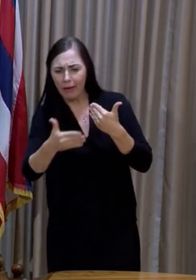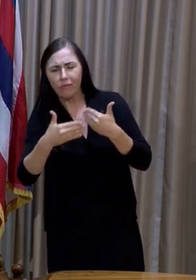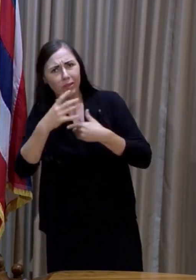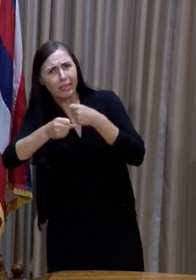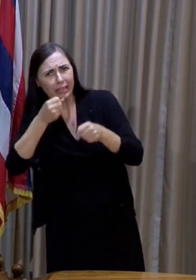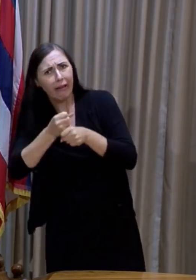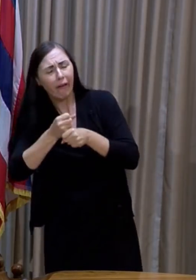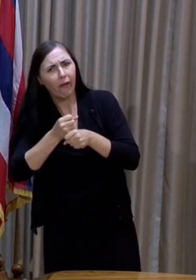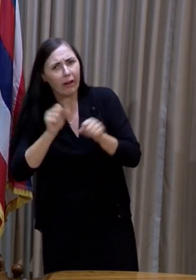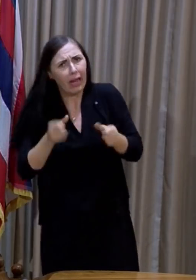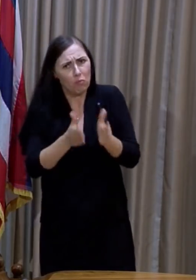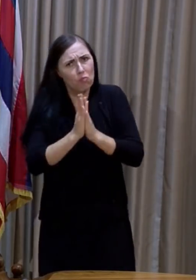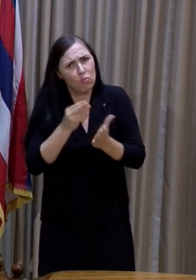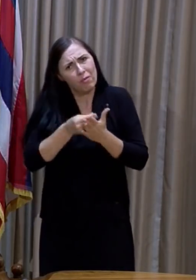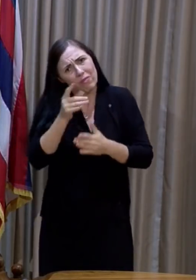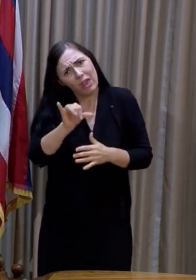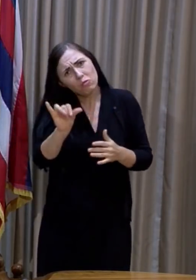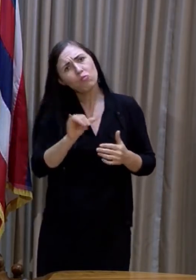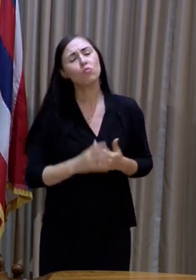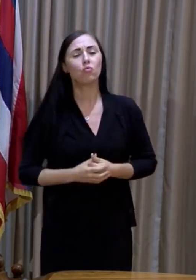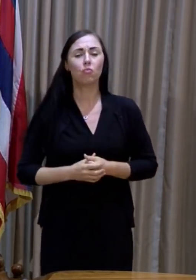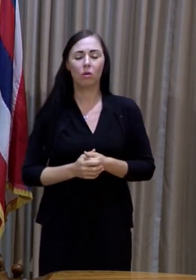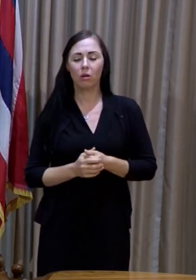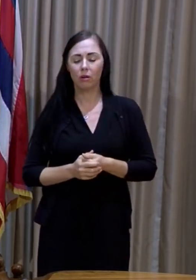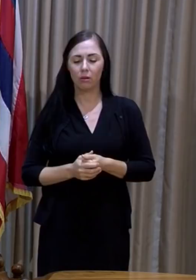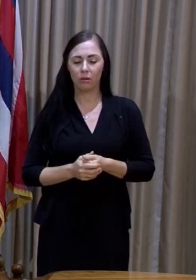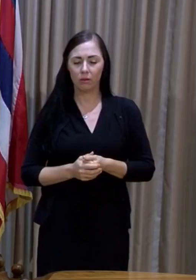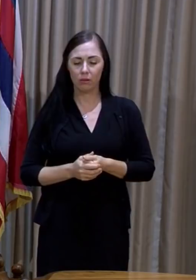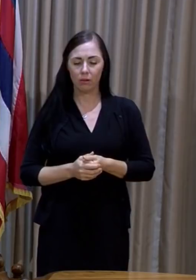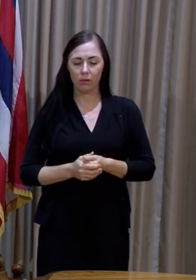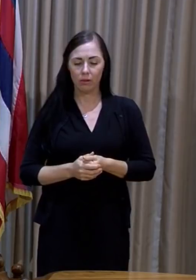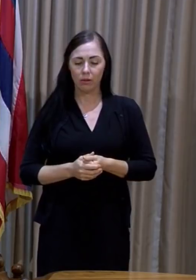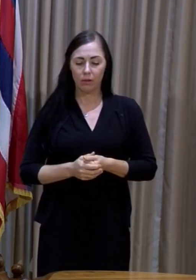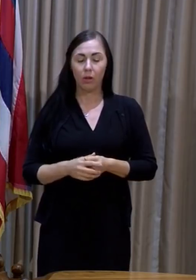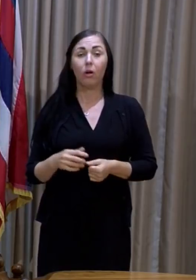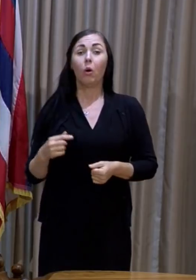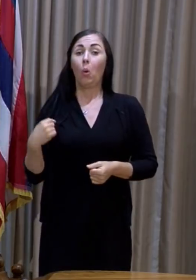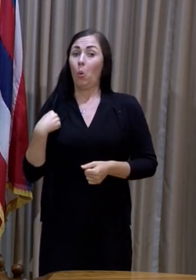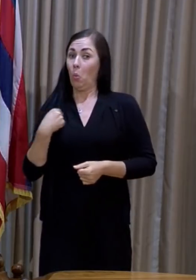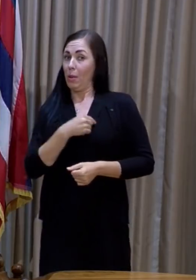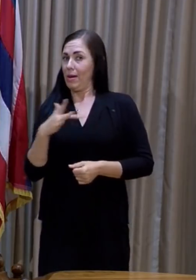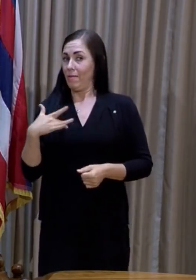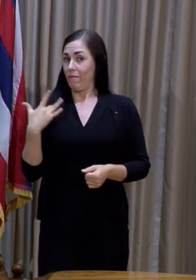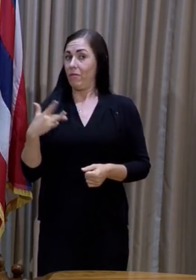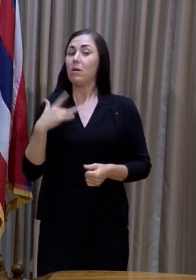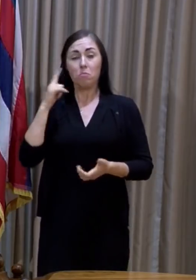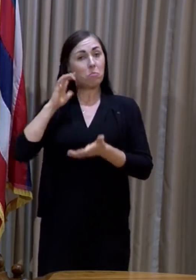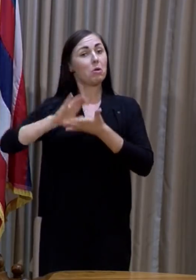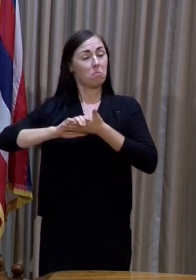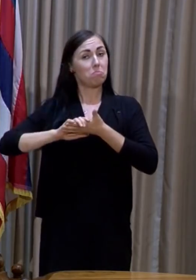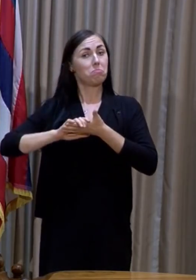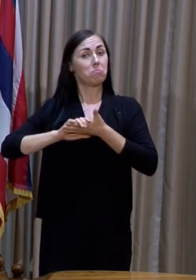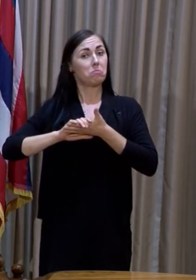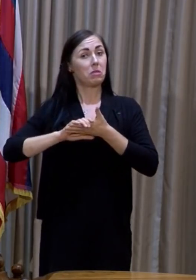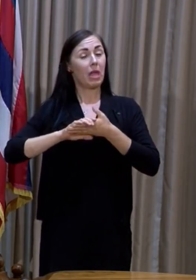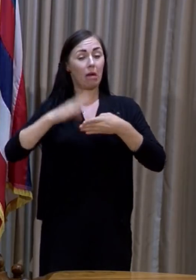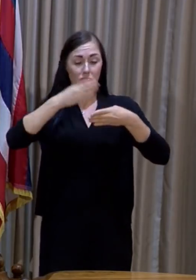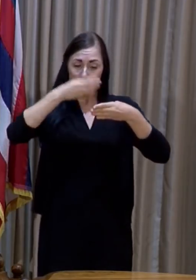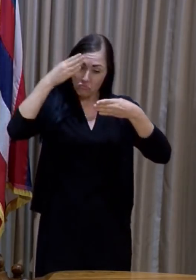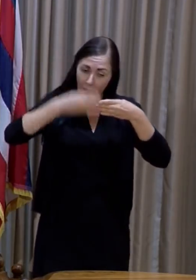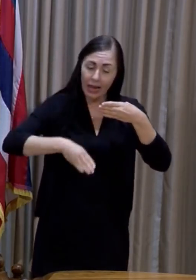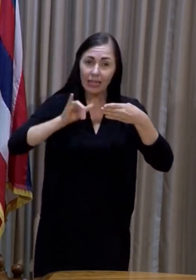year. So, you know, we believe that ending the moratorium is